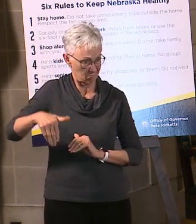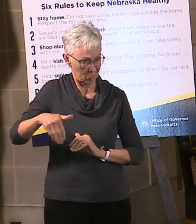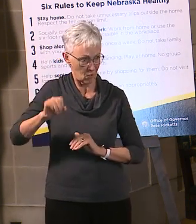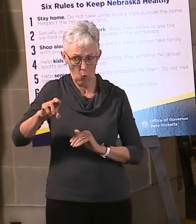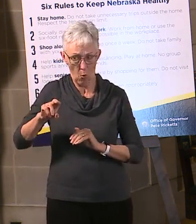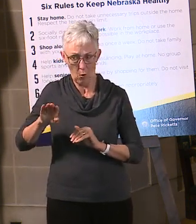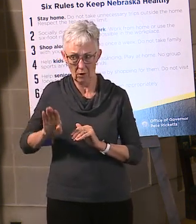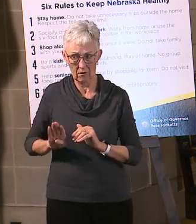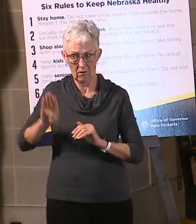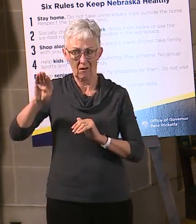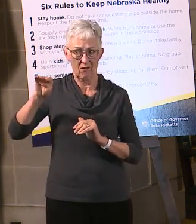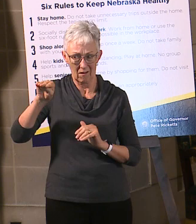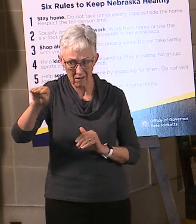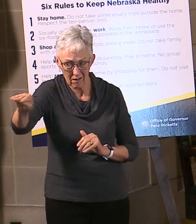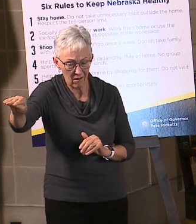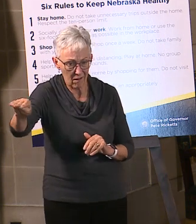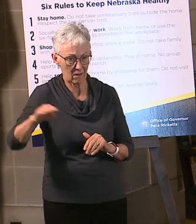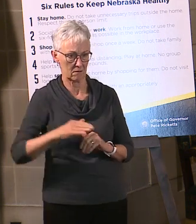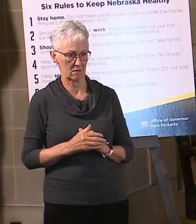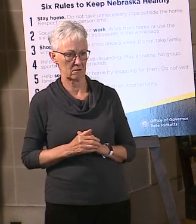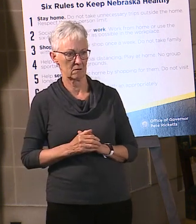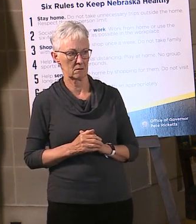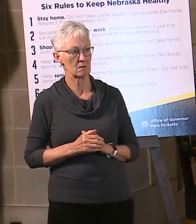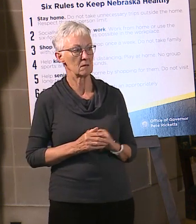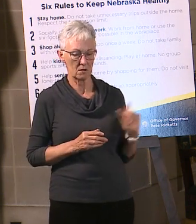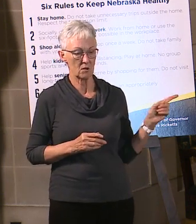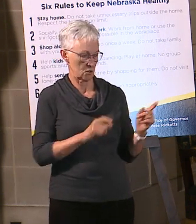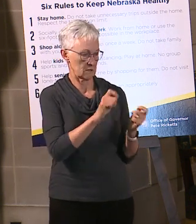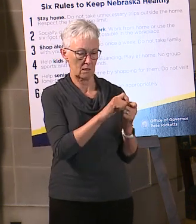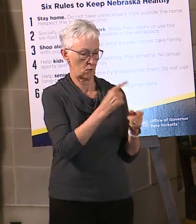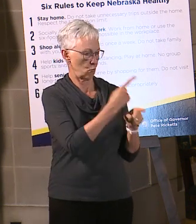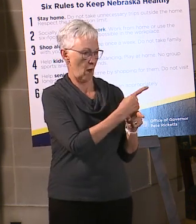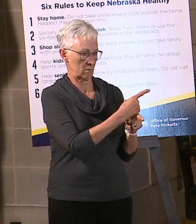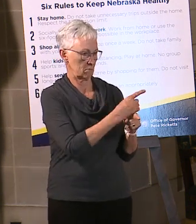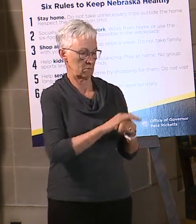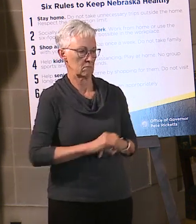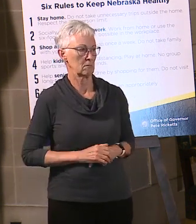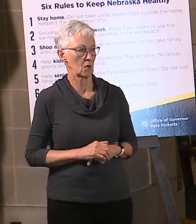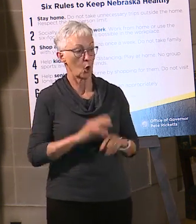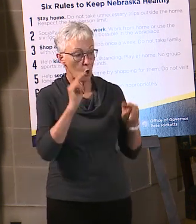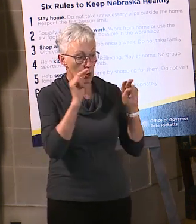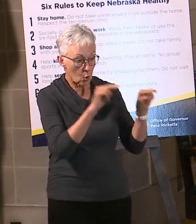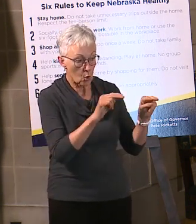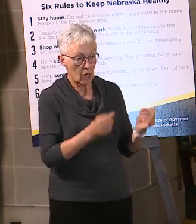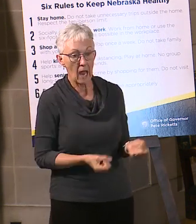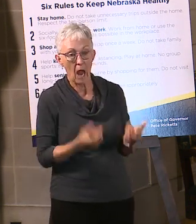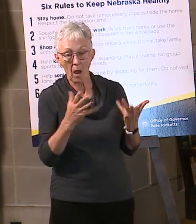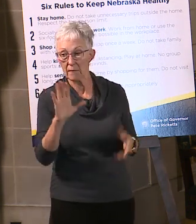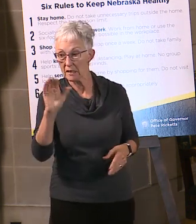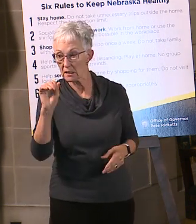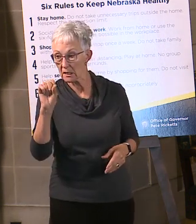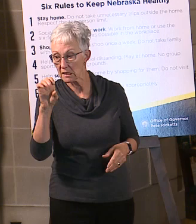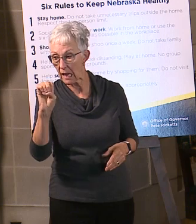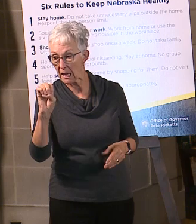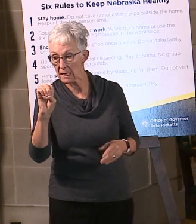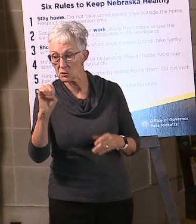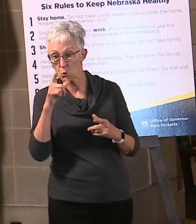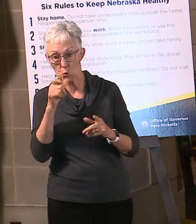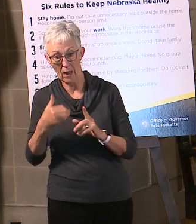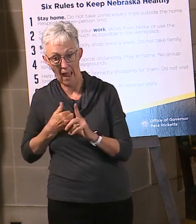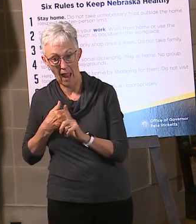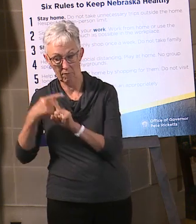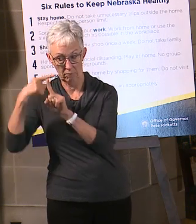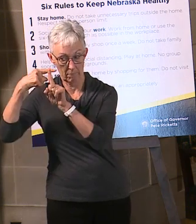That's exactly why I say looking at the number of cases is really not a good measure, because as we test more, we will get more positives. And